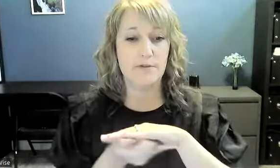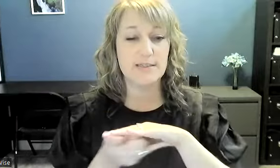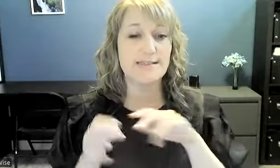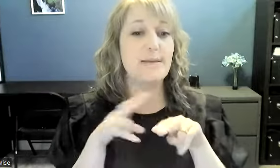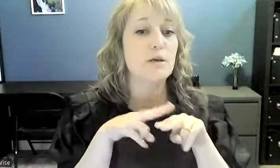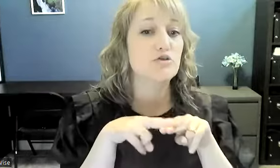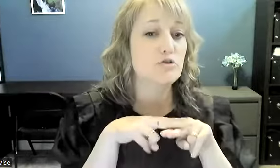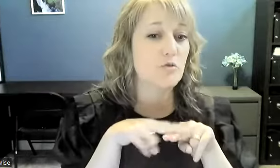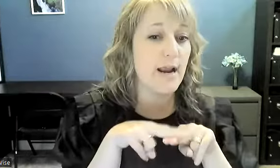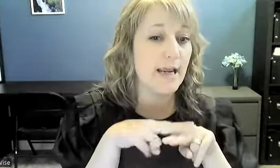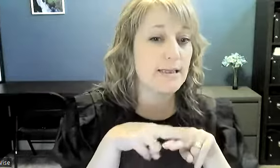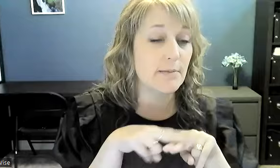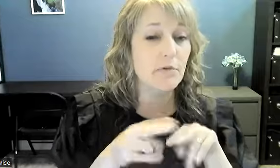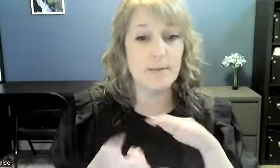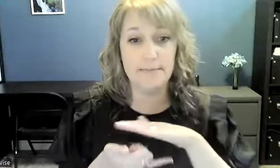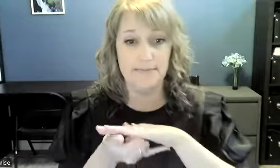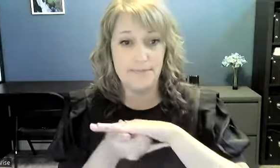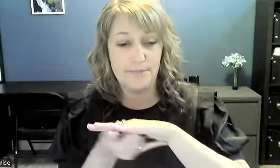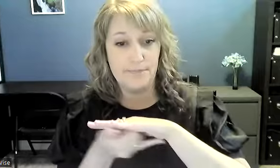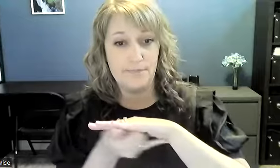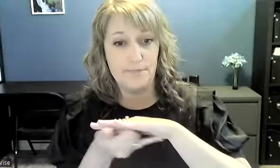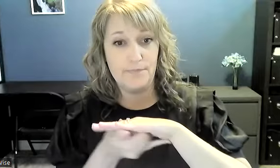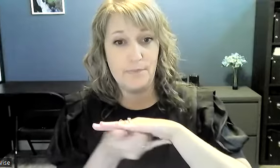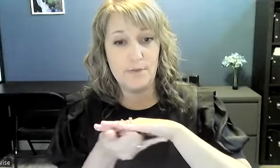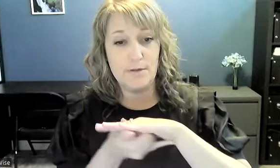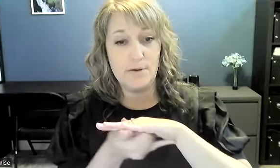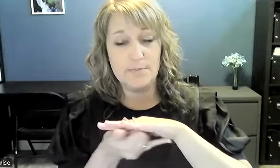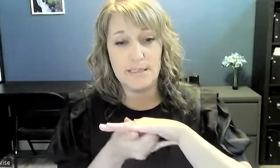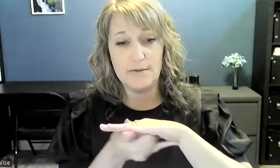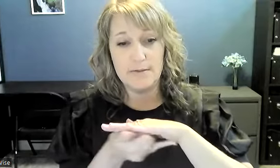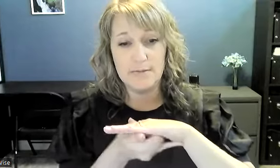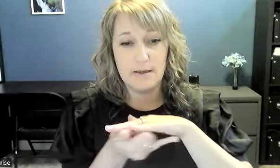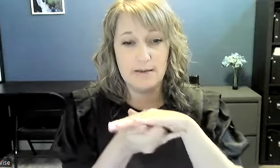so it's the same train type movement only palms together okay